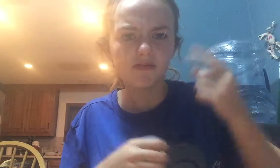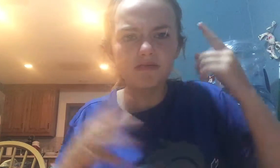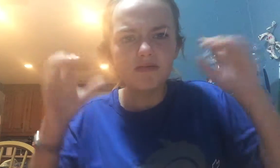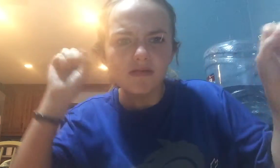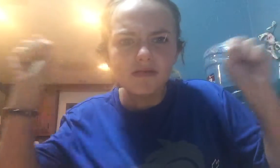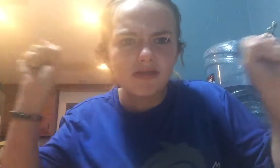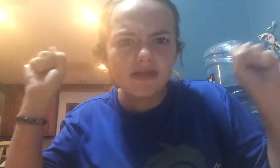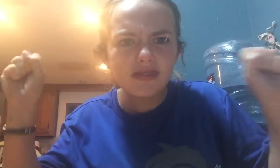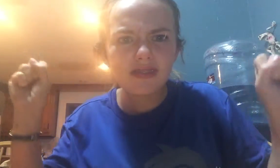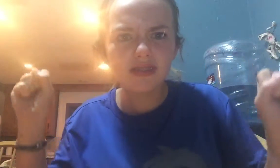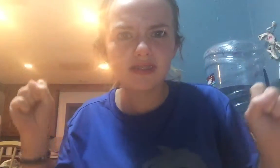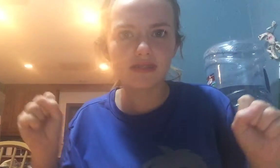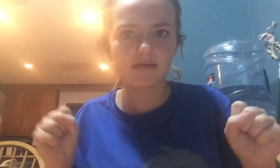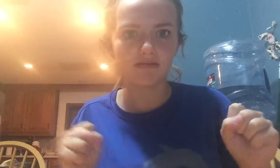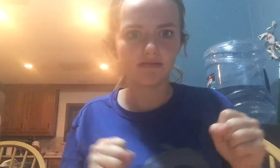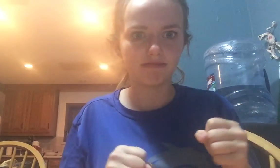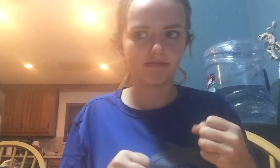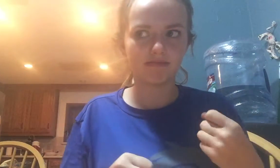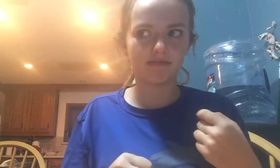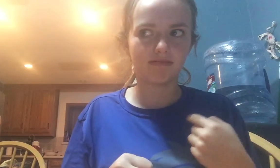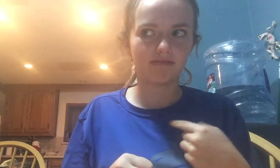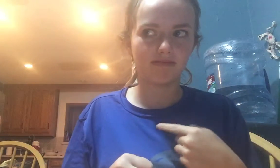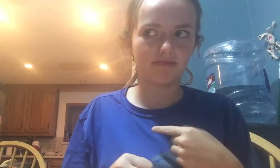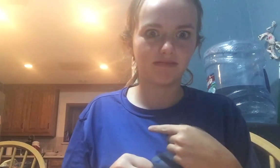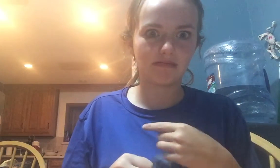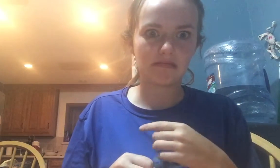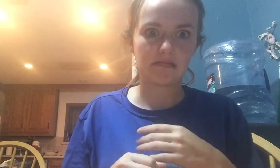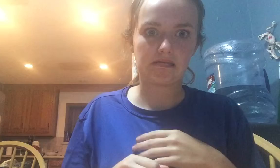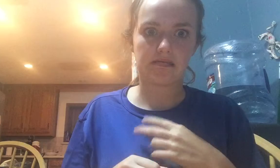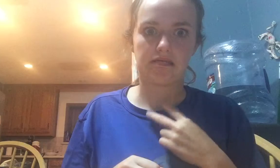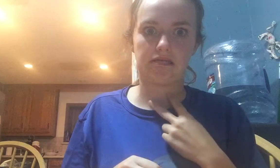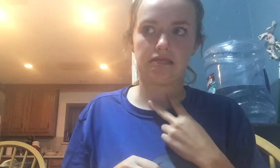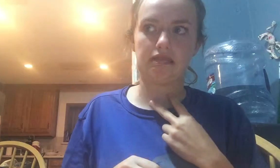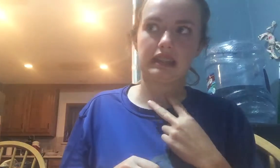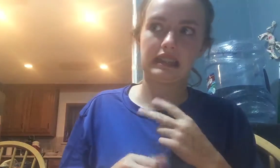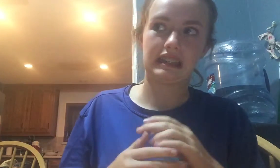Oh, we didn't even think about that. We were caught.